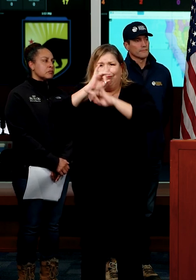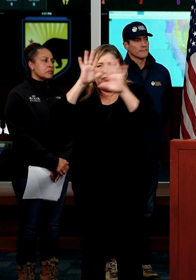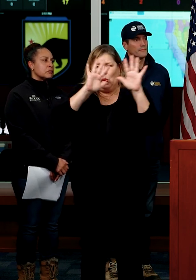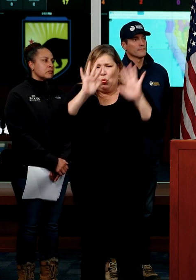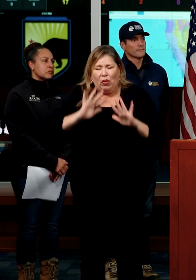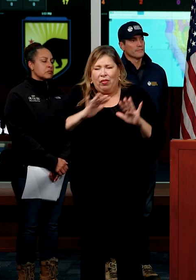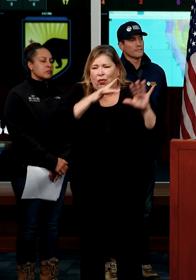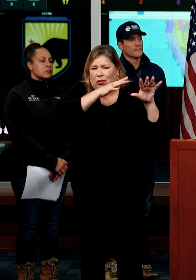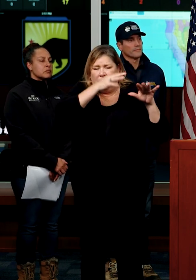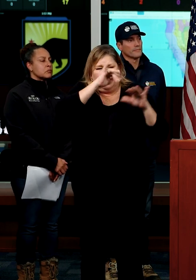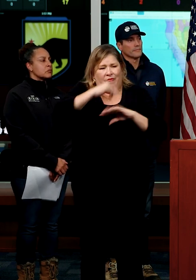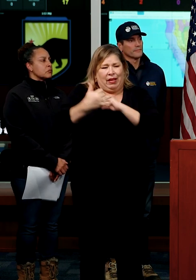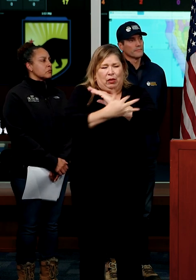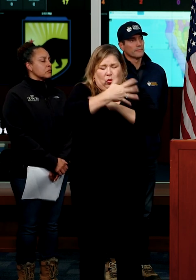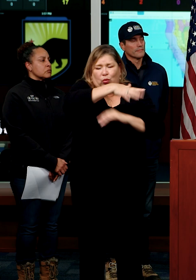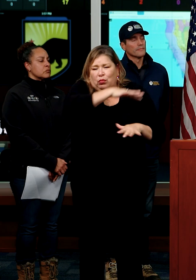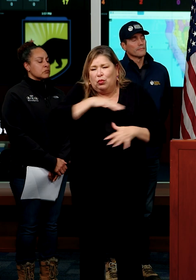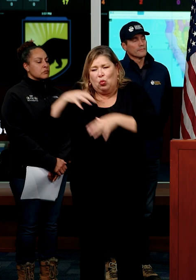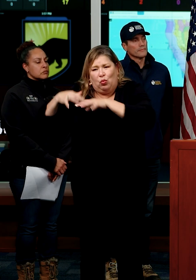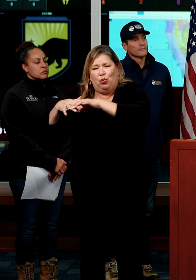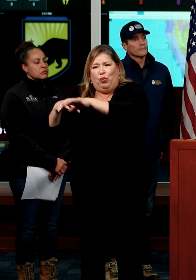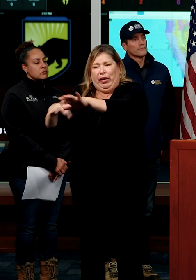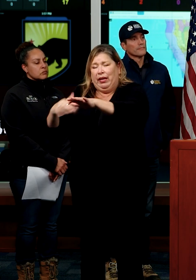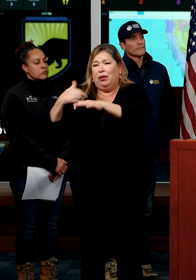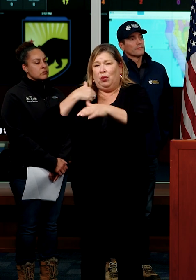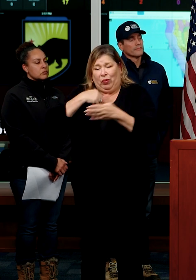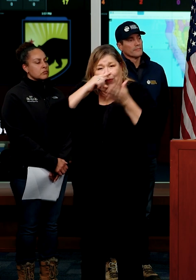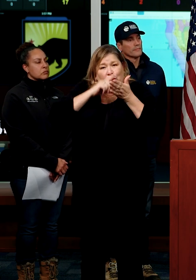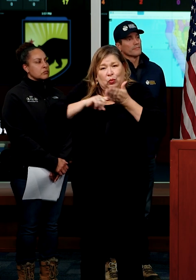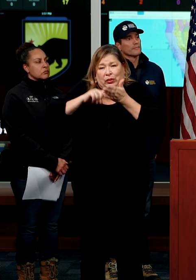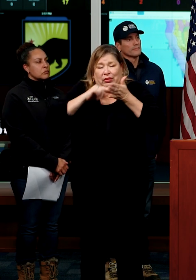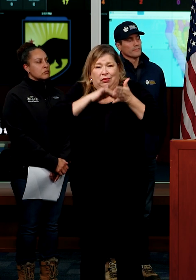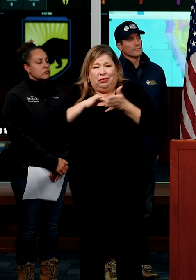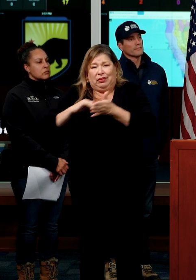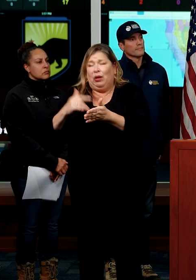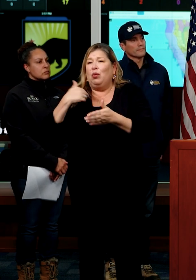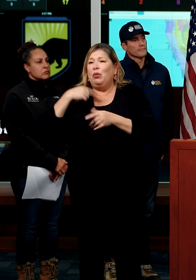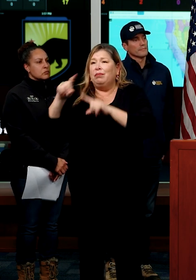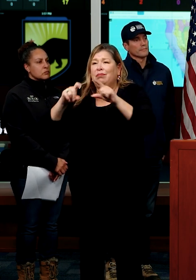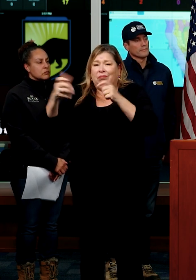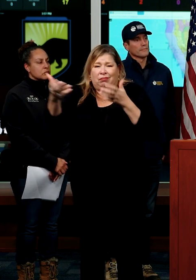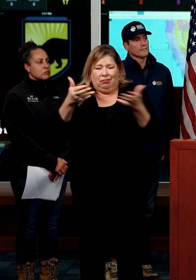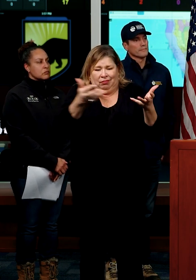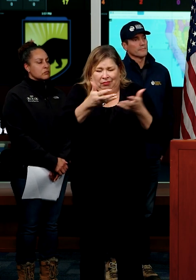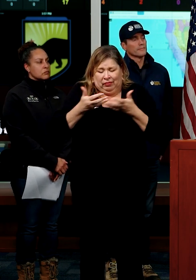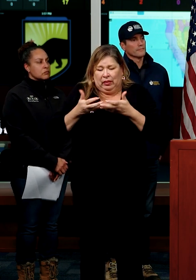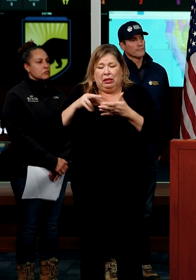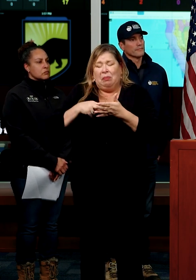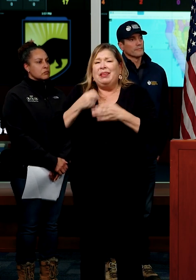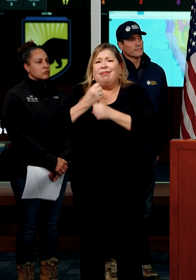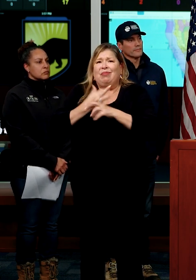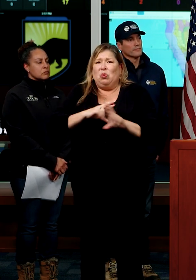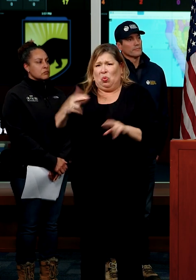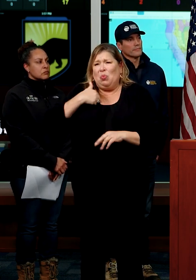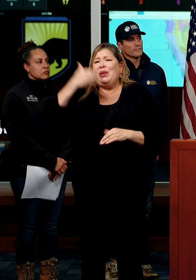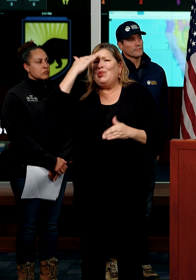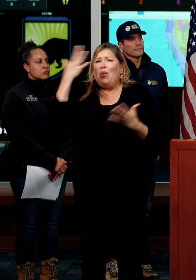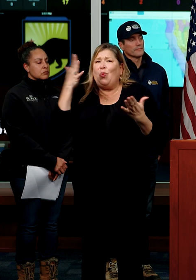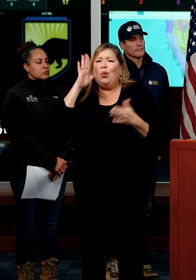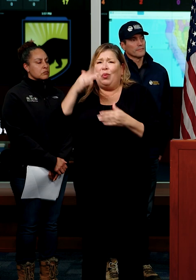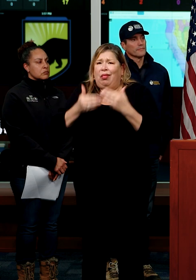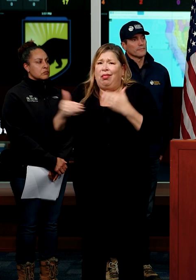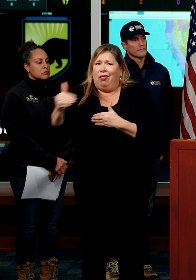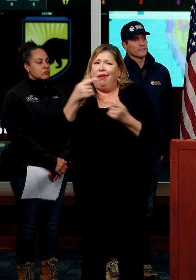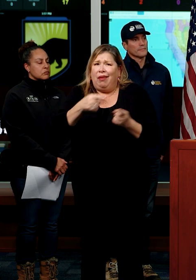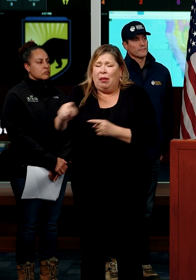uh, our own research in addition to the federal research that's been done, the collective wisdom is we know what's coming. And in anticipating